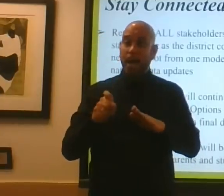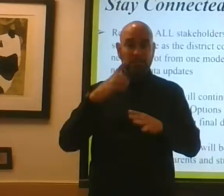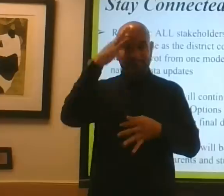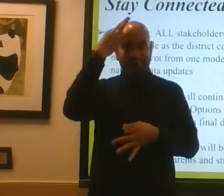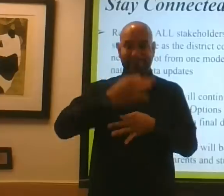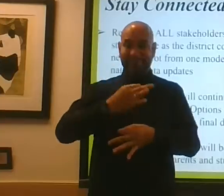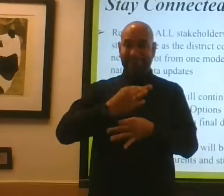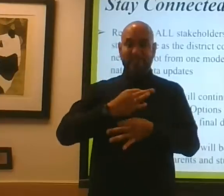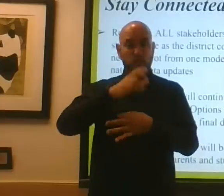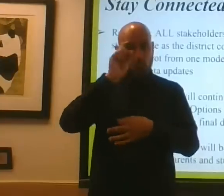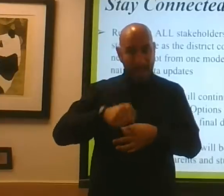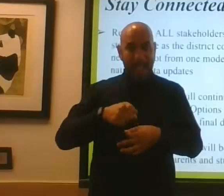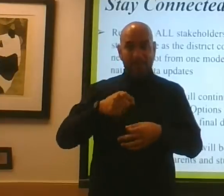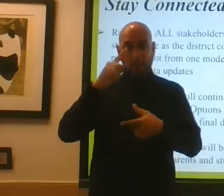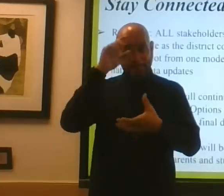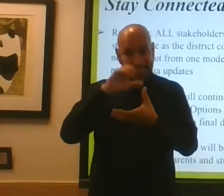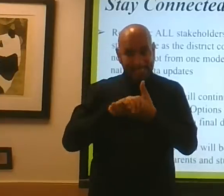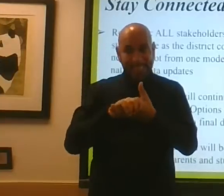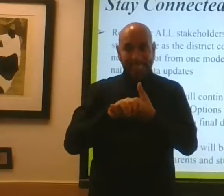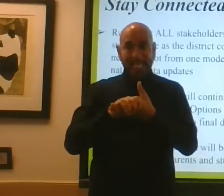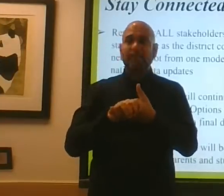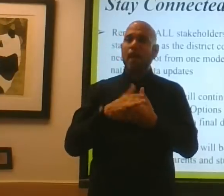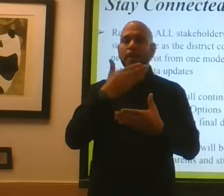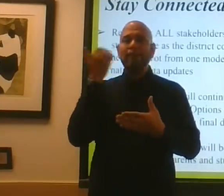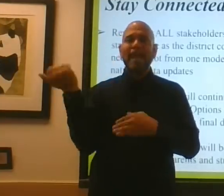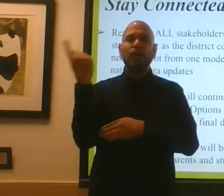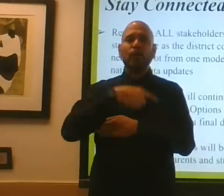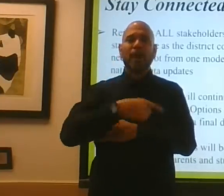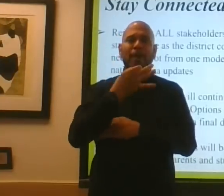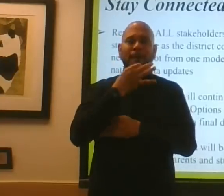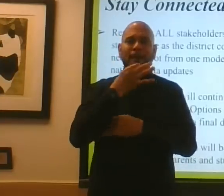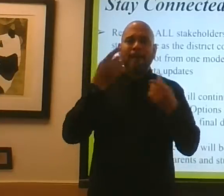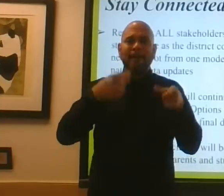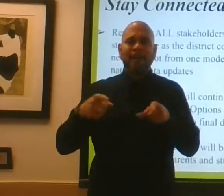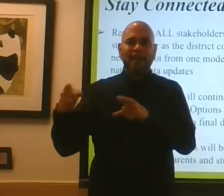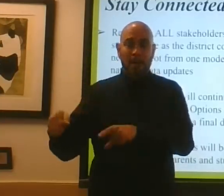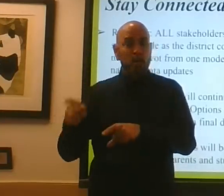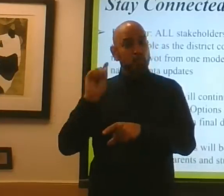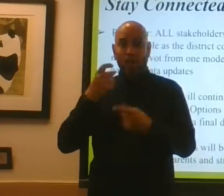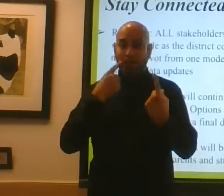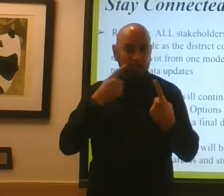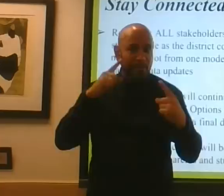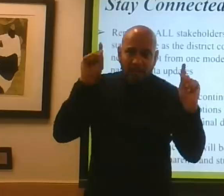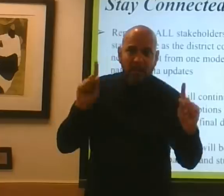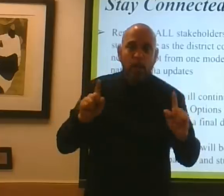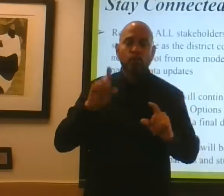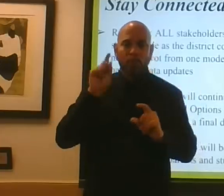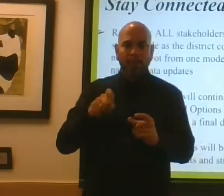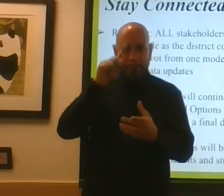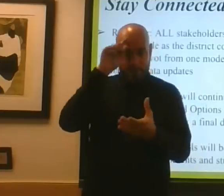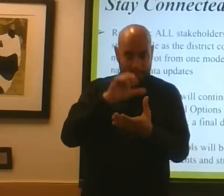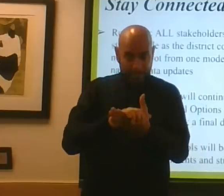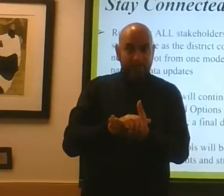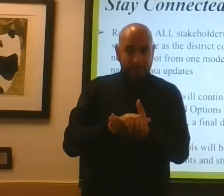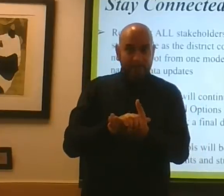You've got to believe that there's a brighter day coming, that you're going to make it through this situation. You've got to believe that